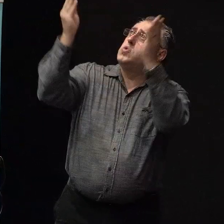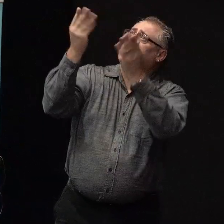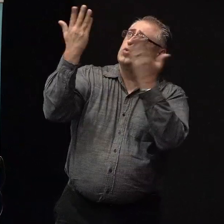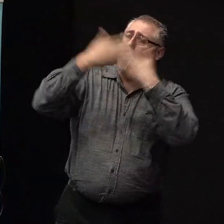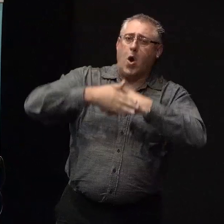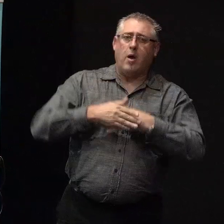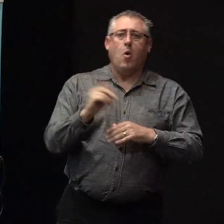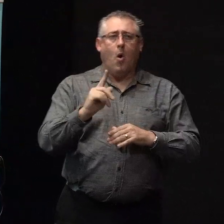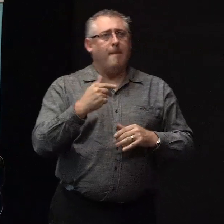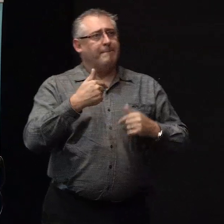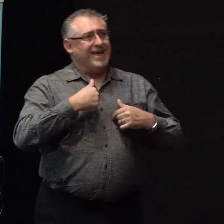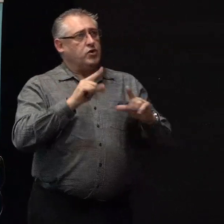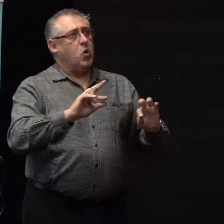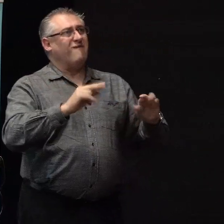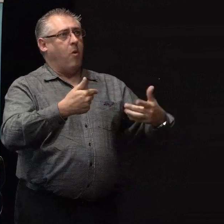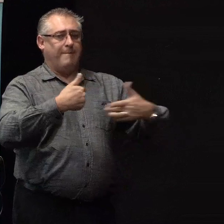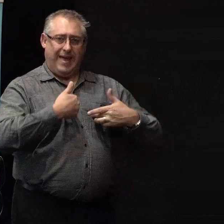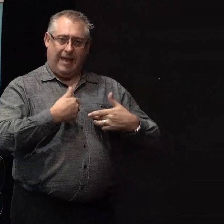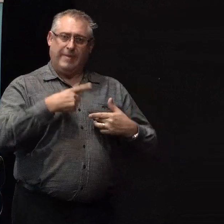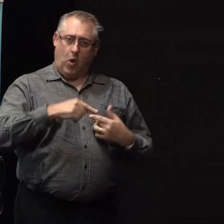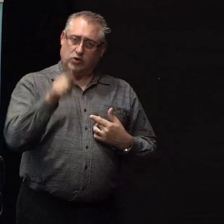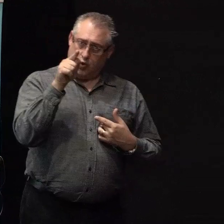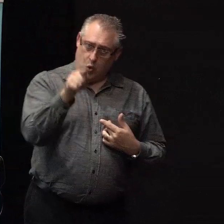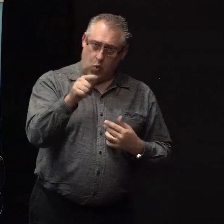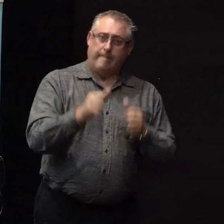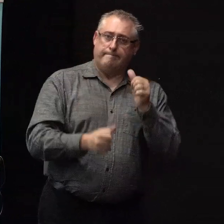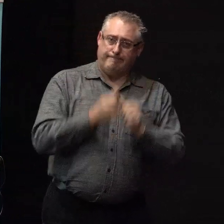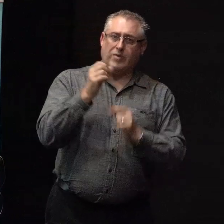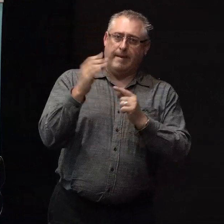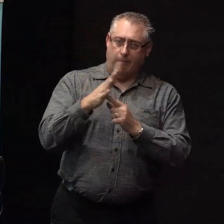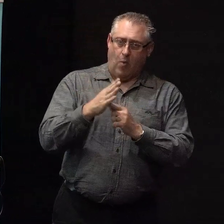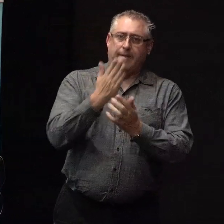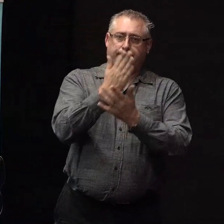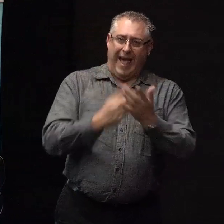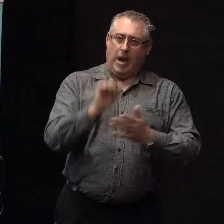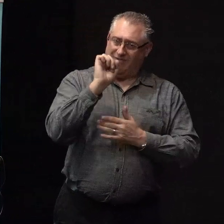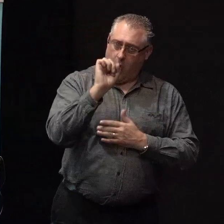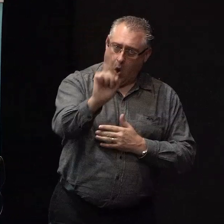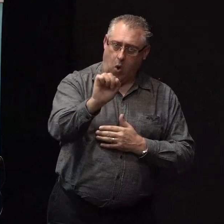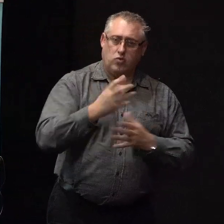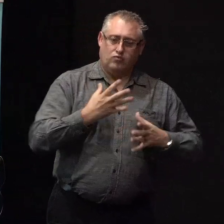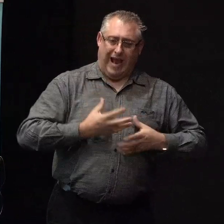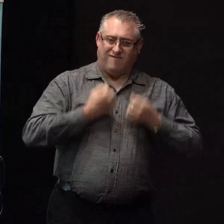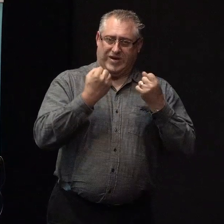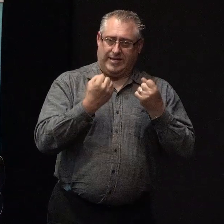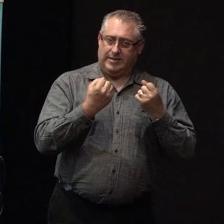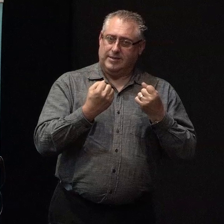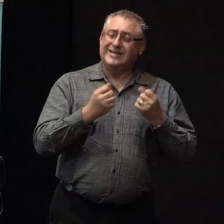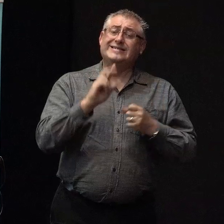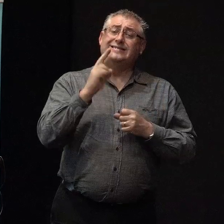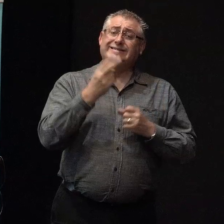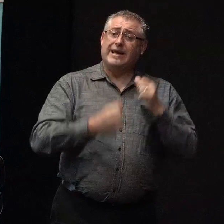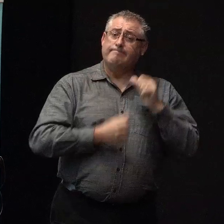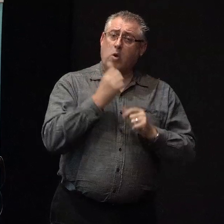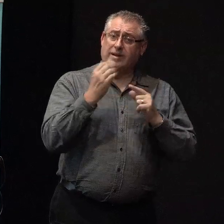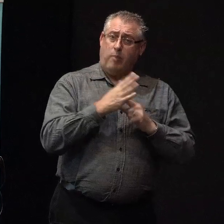to do for you? Because you are the most important bit of your recovery and then the second most important bit are the people